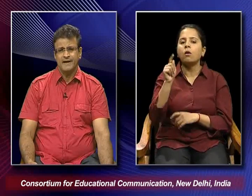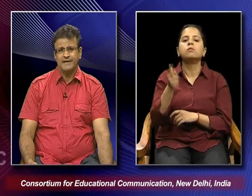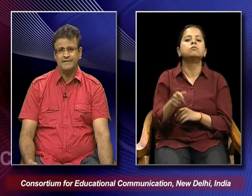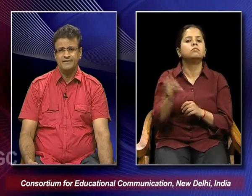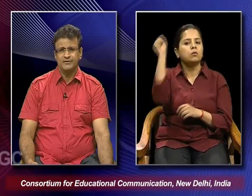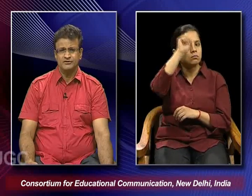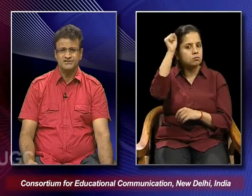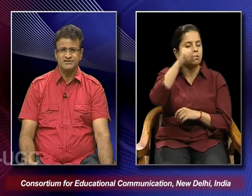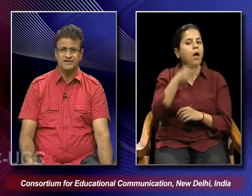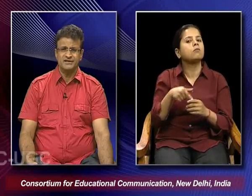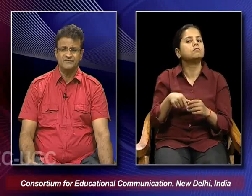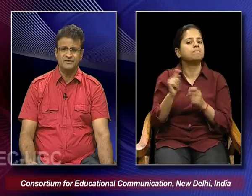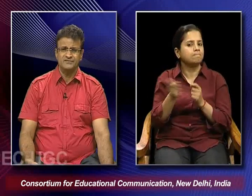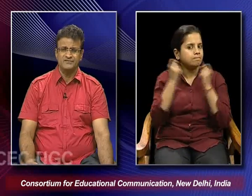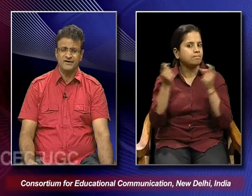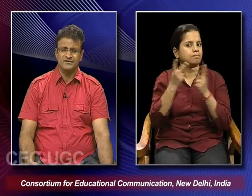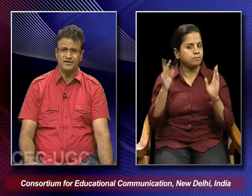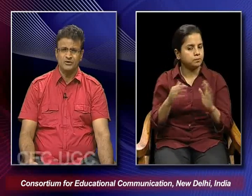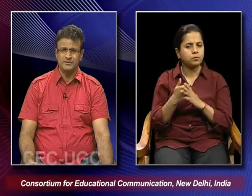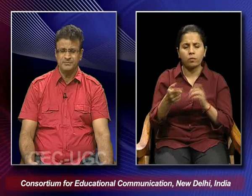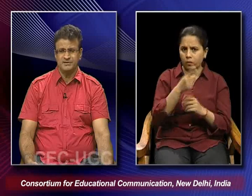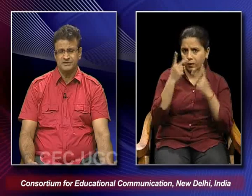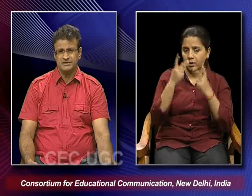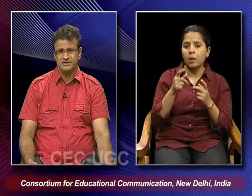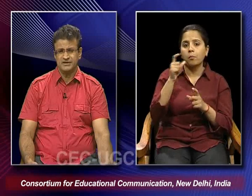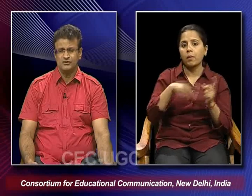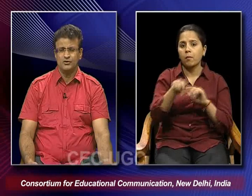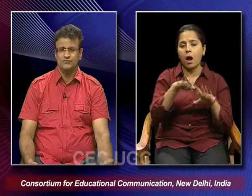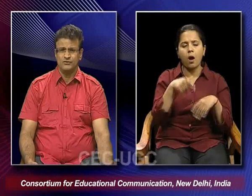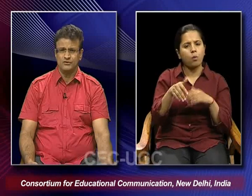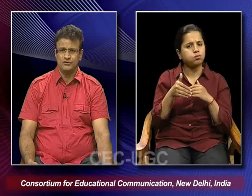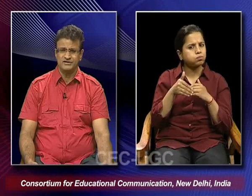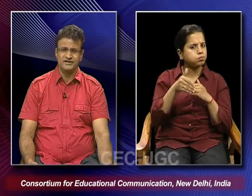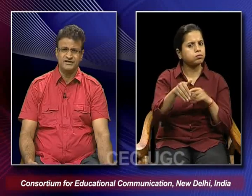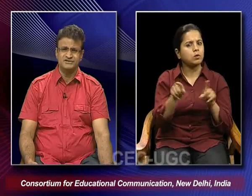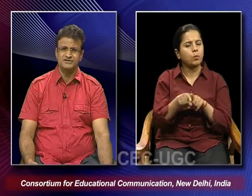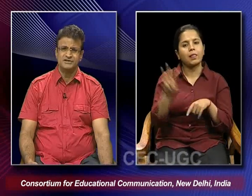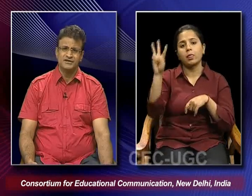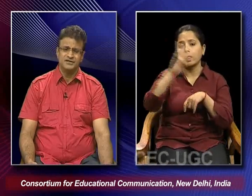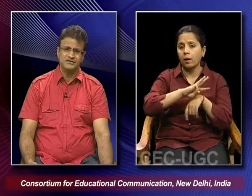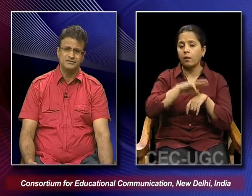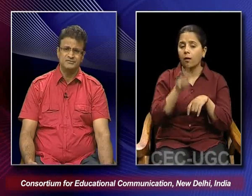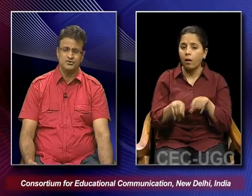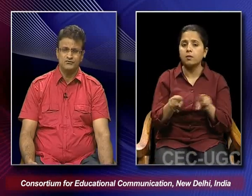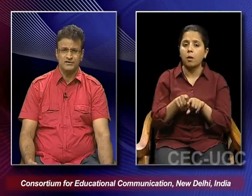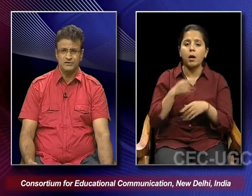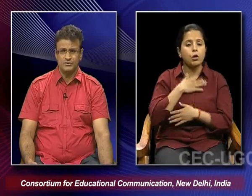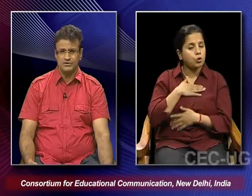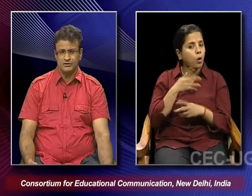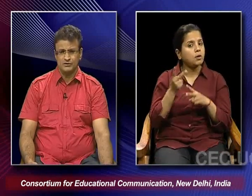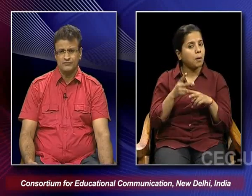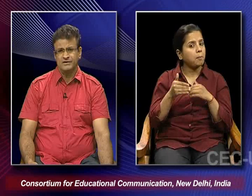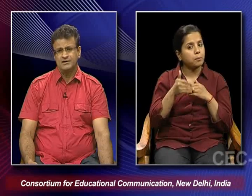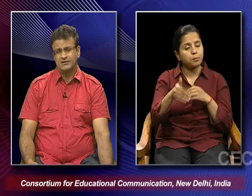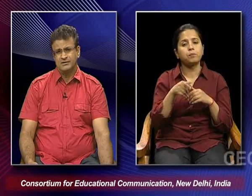And on this day we find that how people they carry on for three days in terms of doing